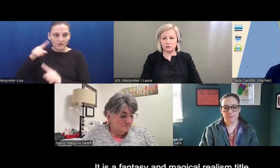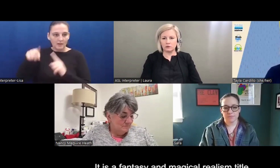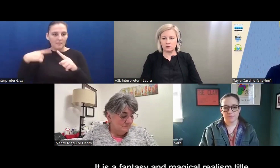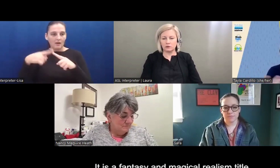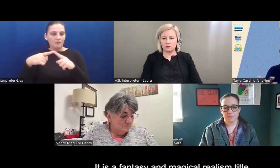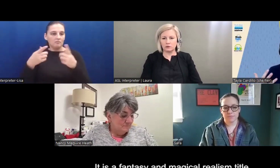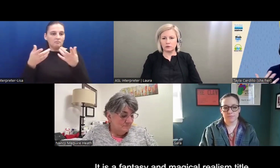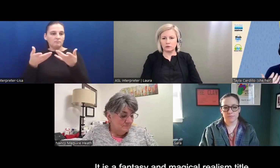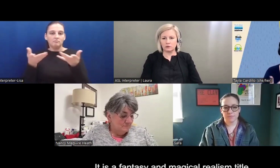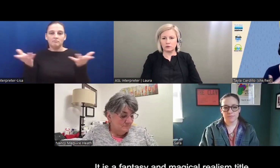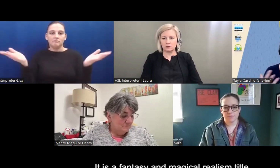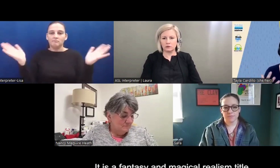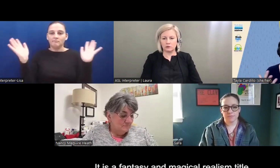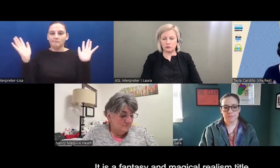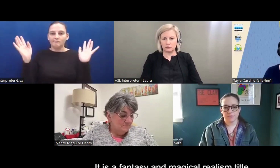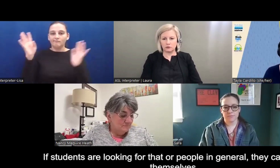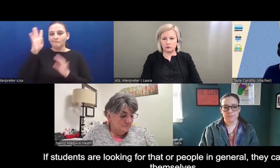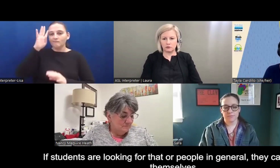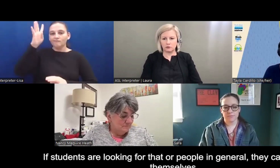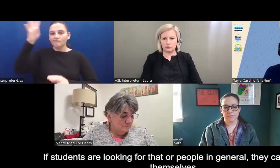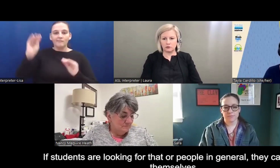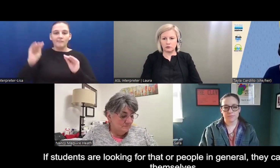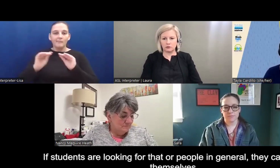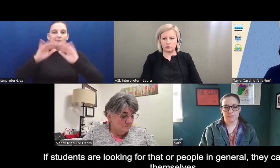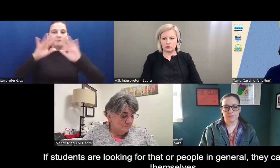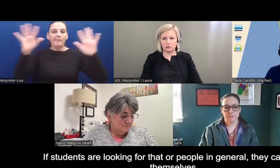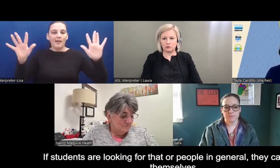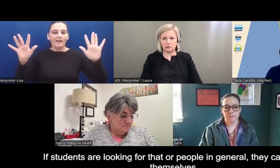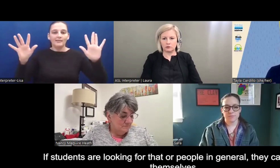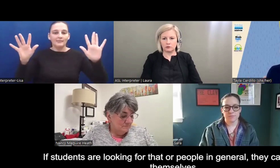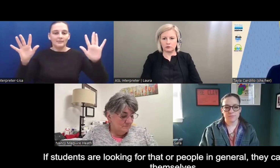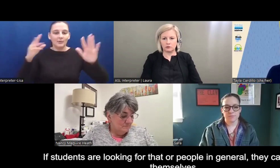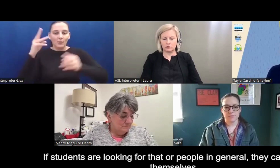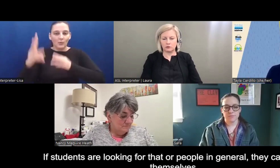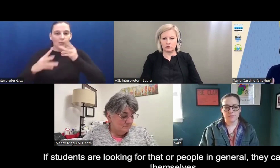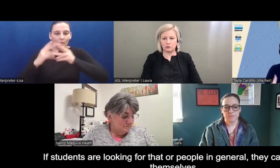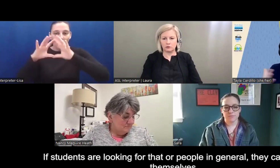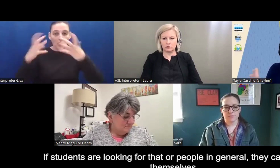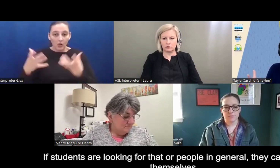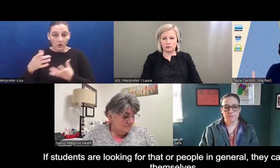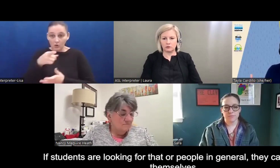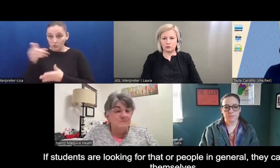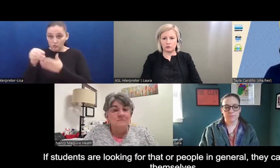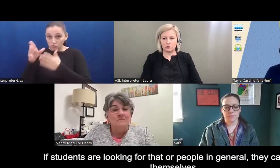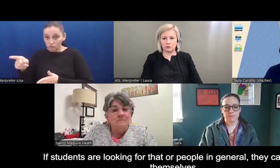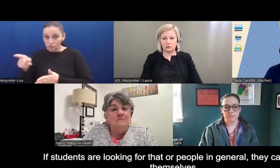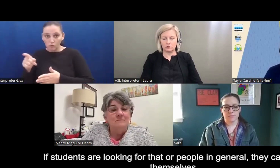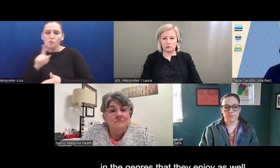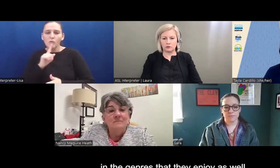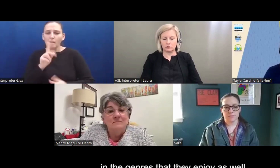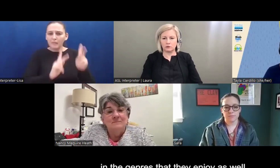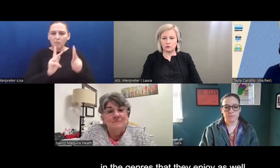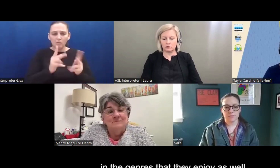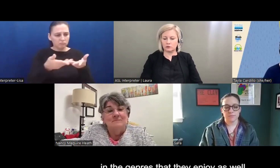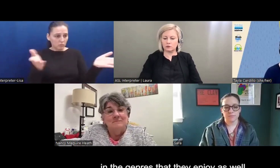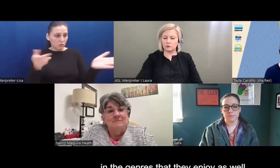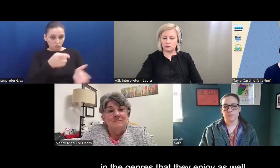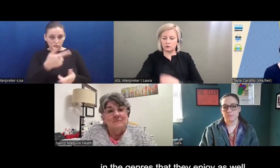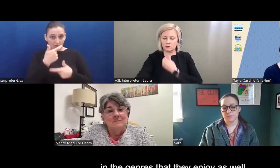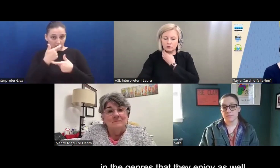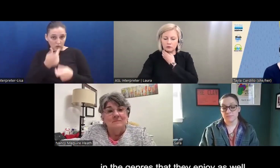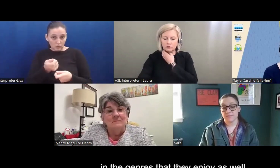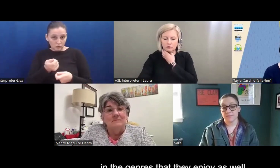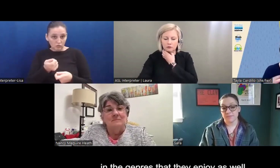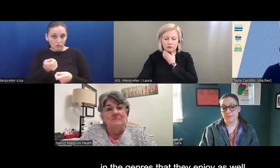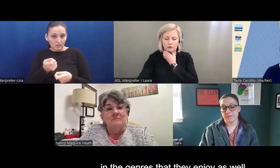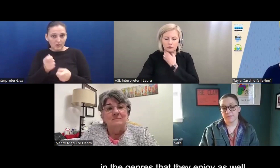about a fantasy kind of magical realism title. So if students are looking for that, or people in general are looking for that, they can